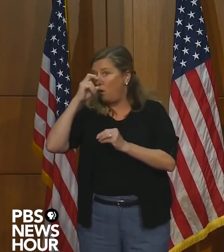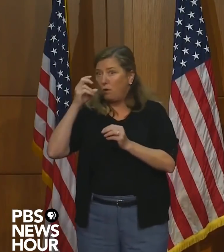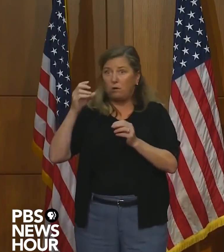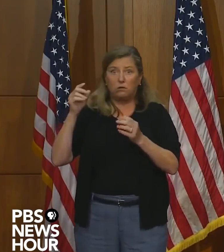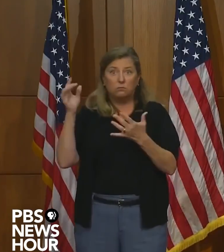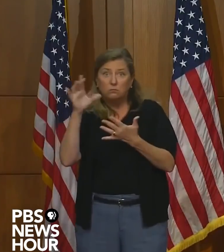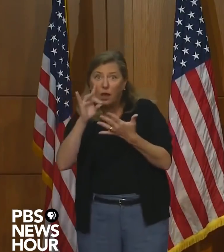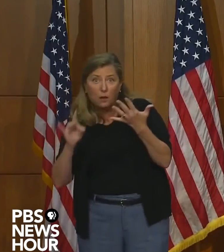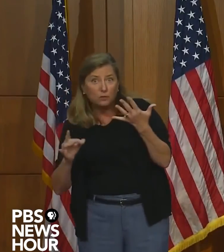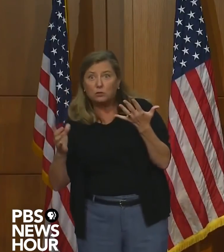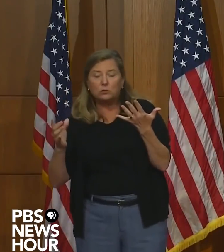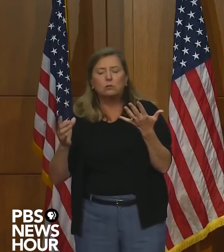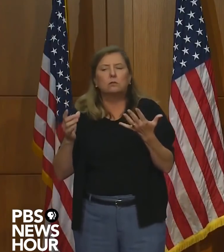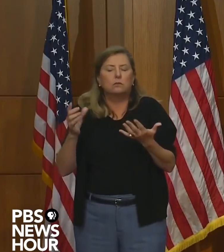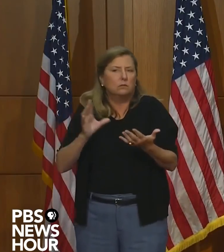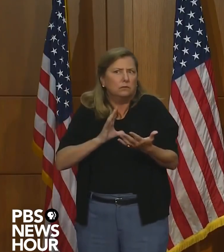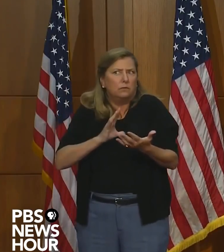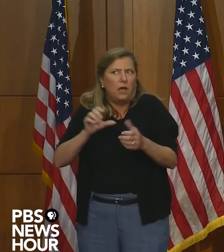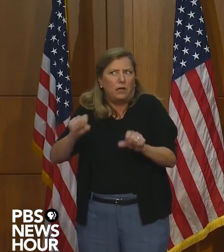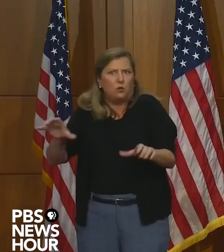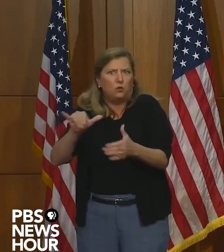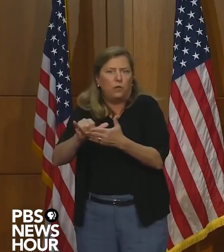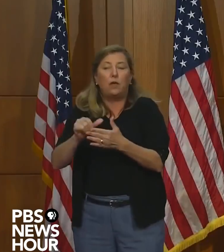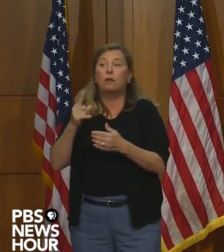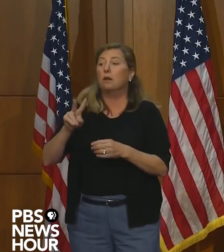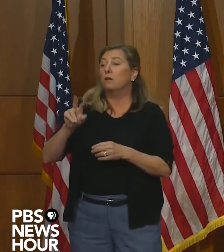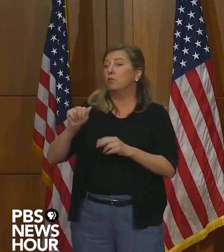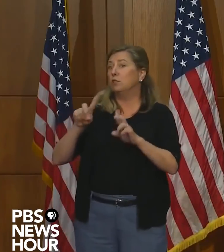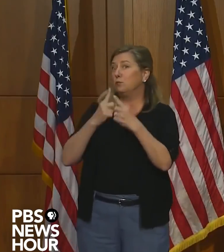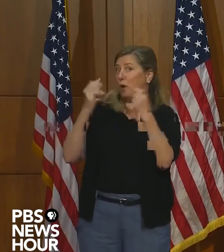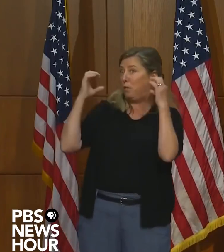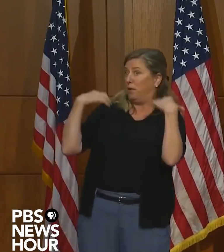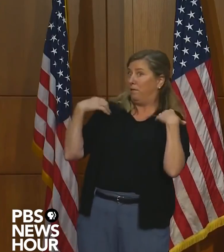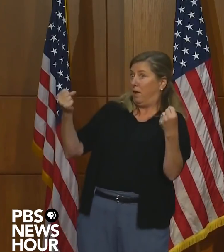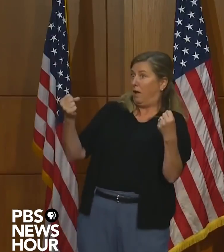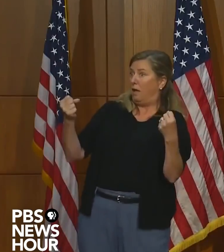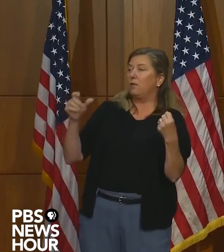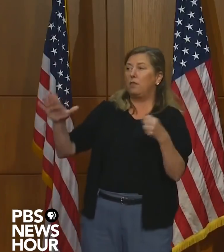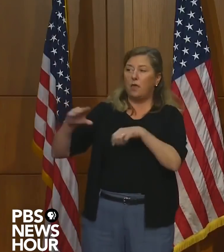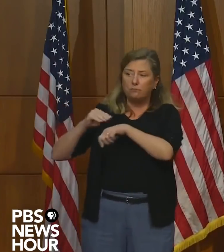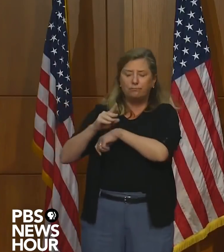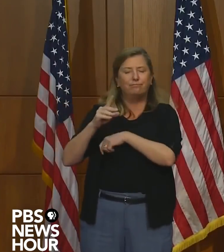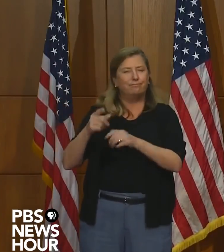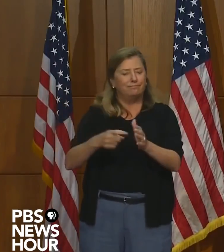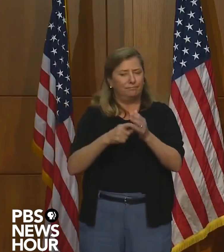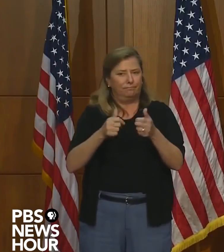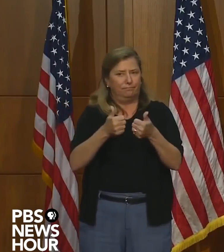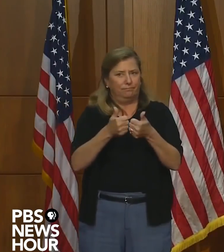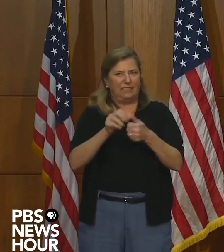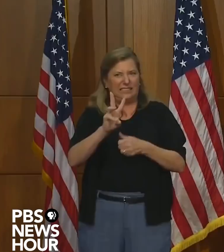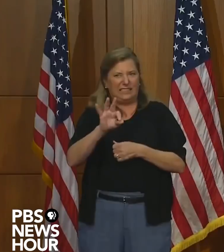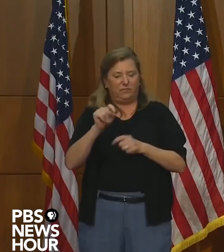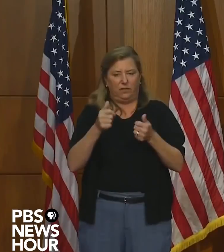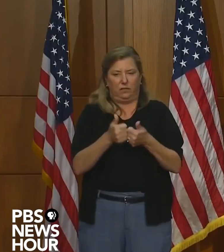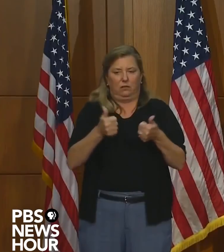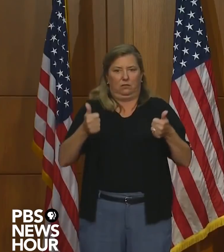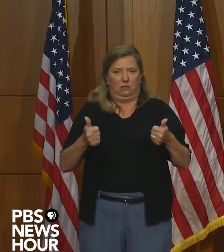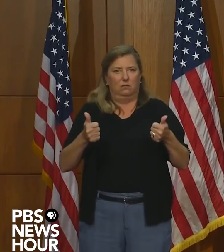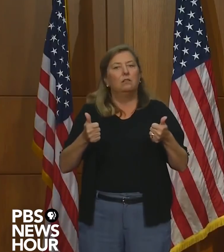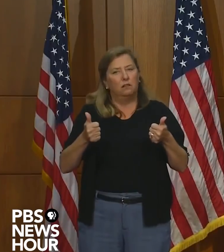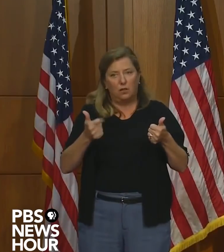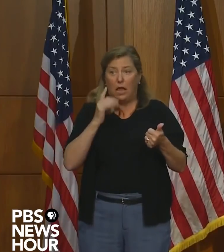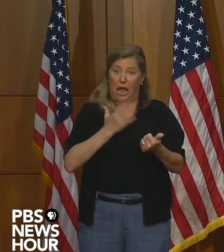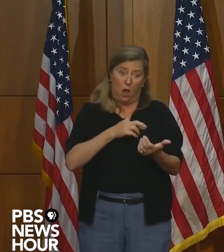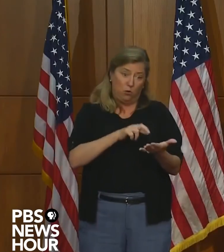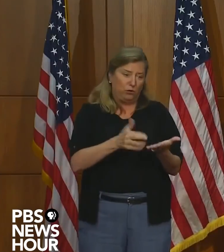Uh, but the, but the guidance from, uh, the Virginia Department of Health is based on six foot social distancing because the research that we've looked at has